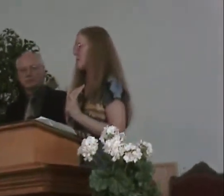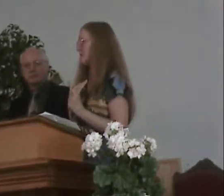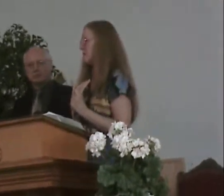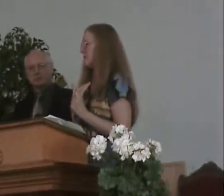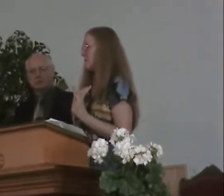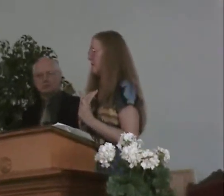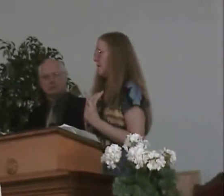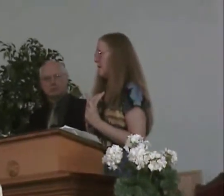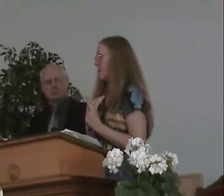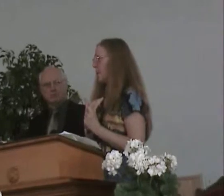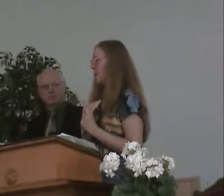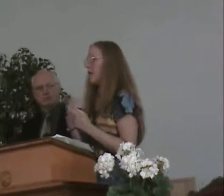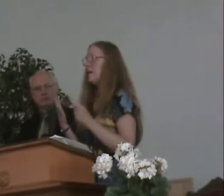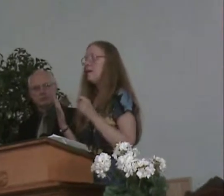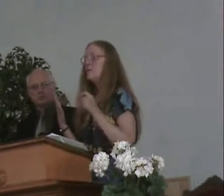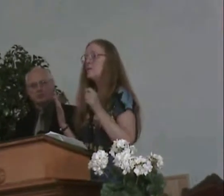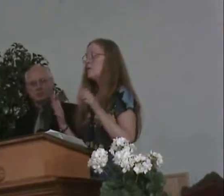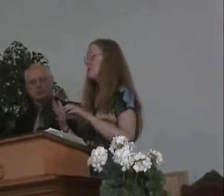close.